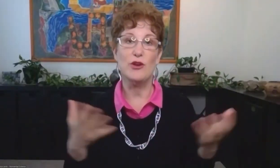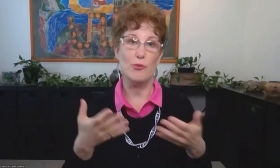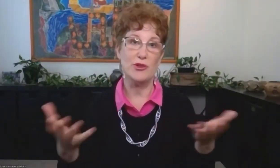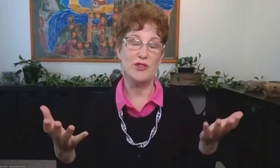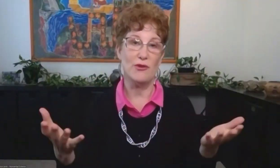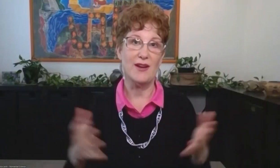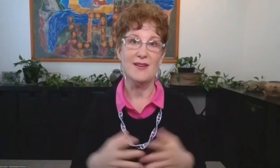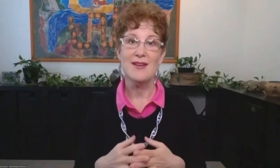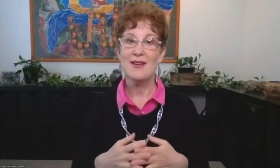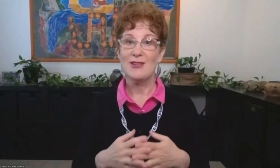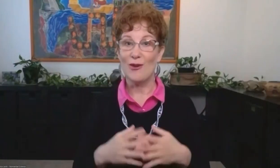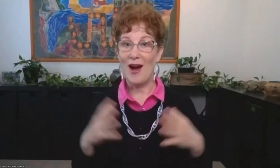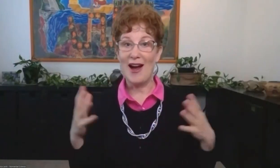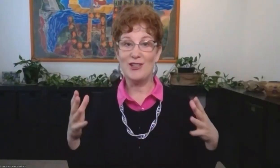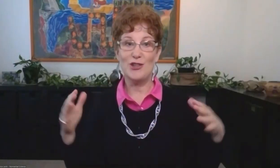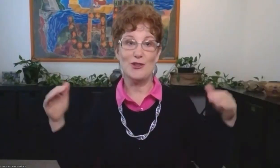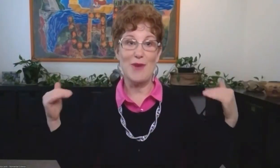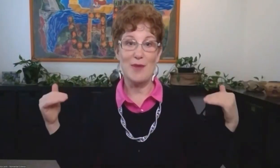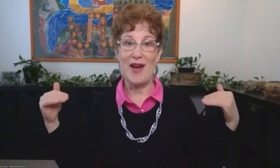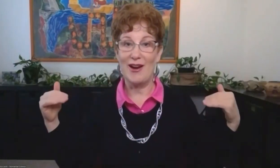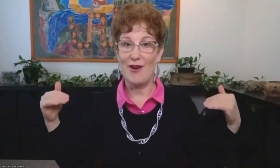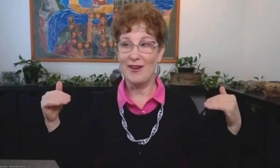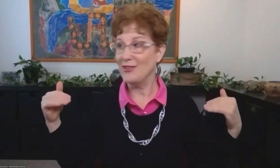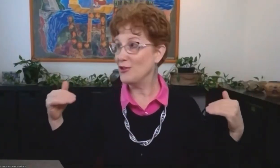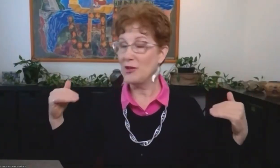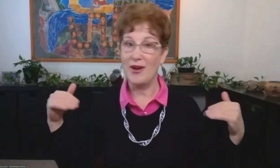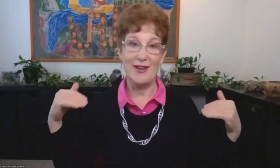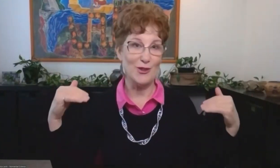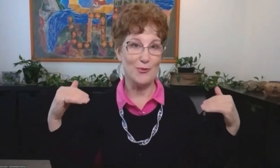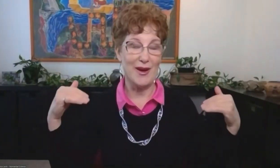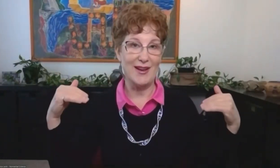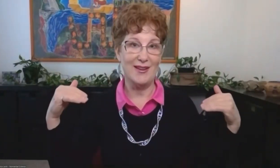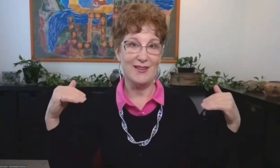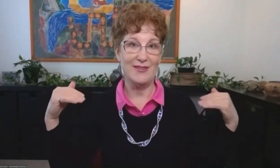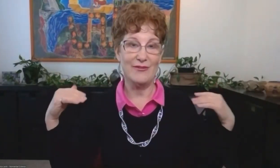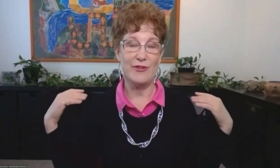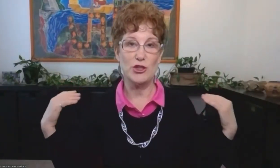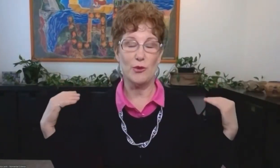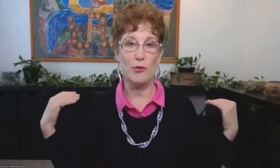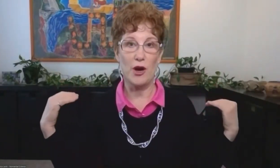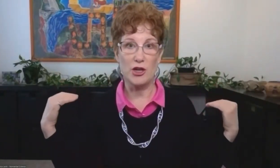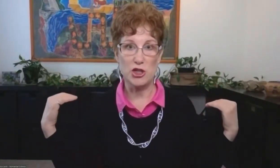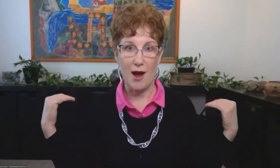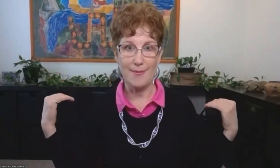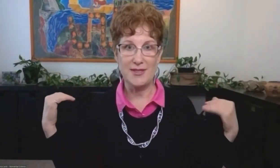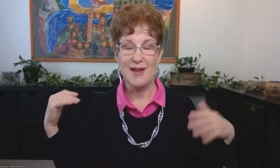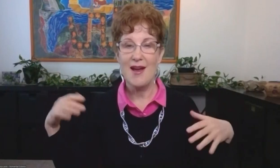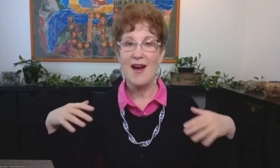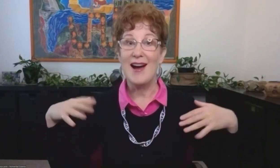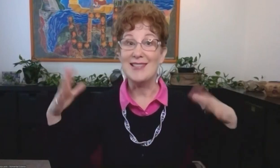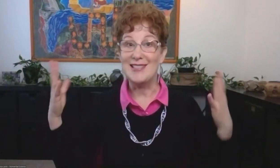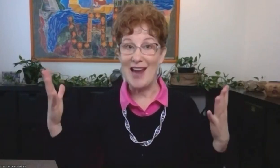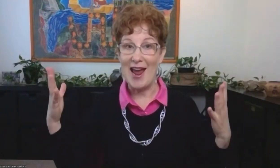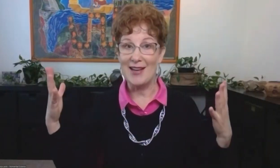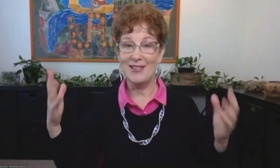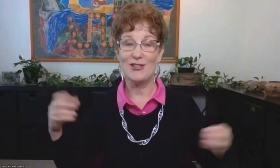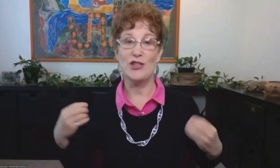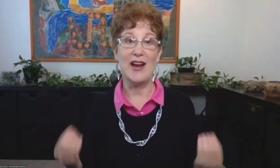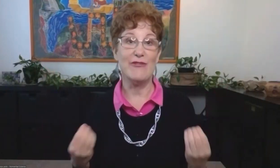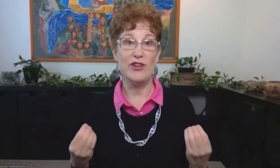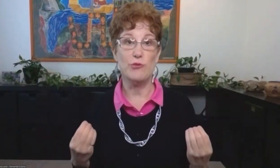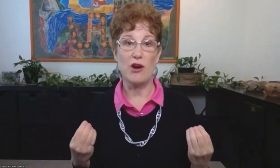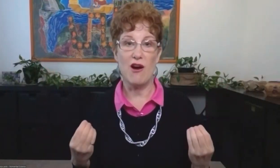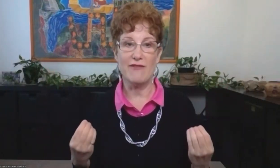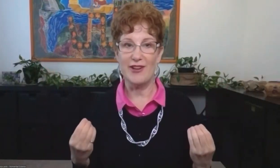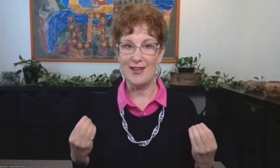part of your persona. So I choose my background usually when I do my virtual workshops. I stand